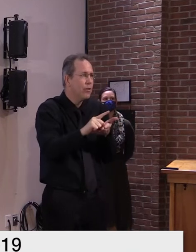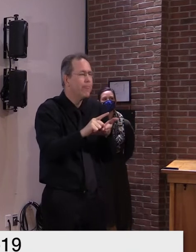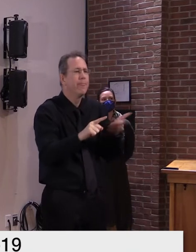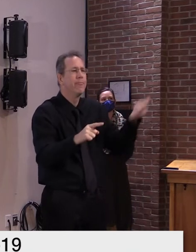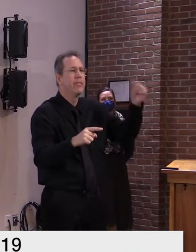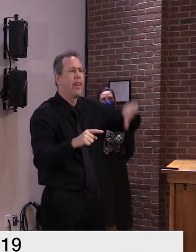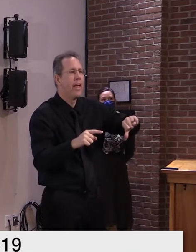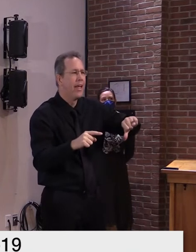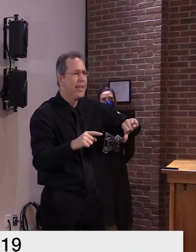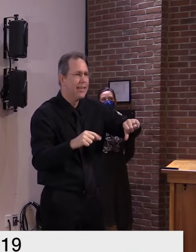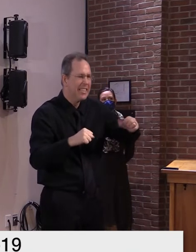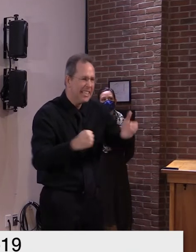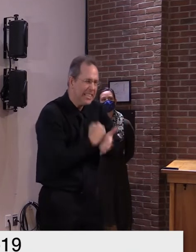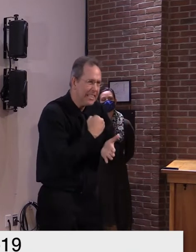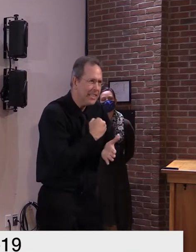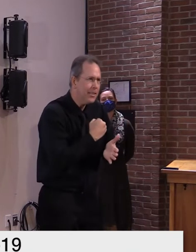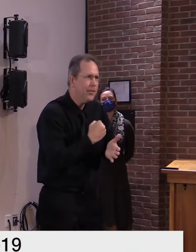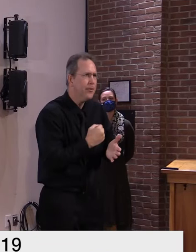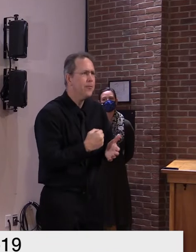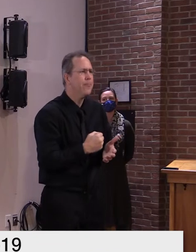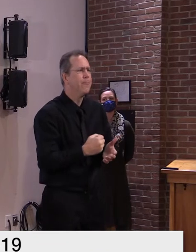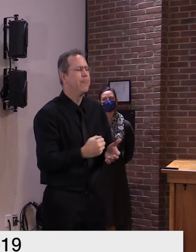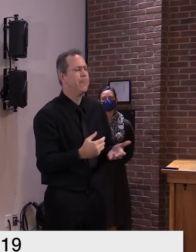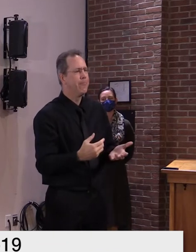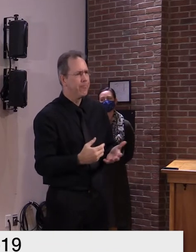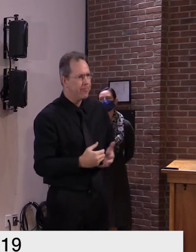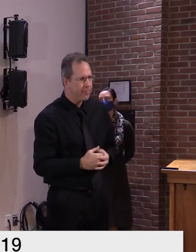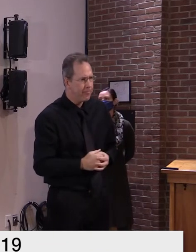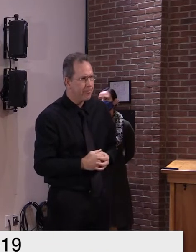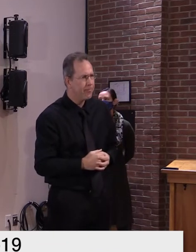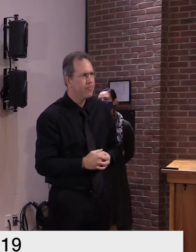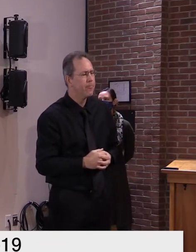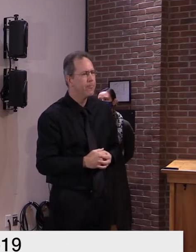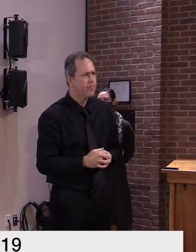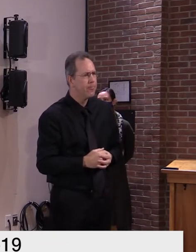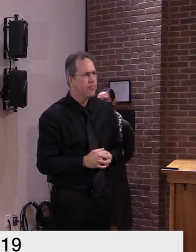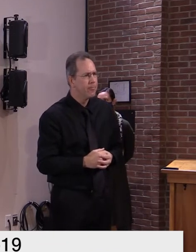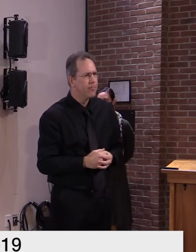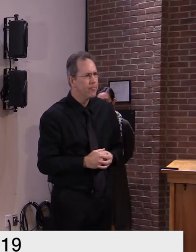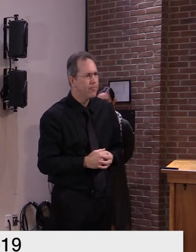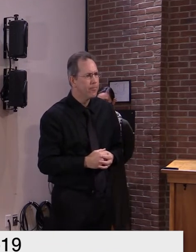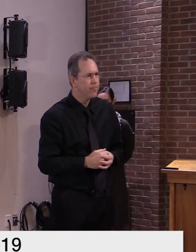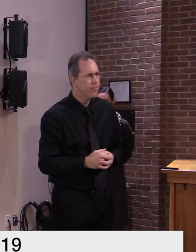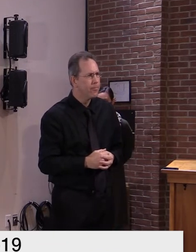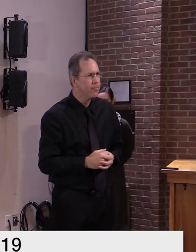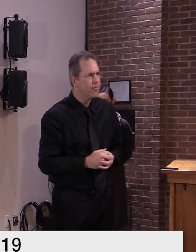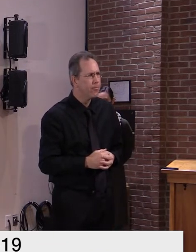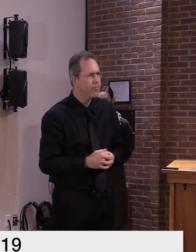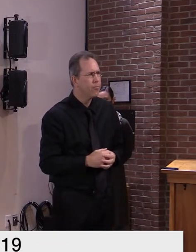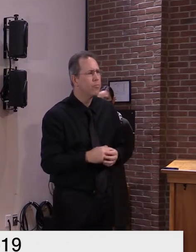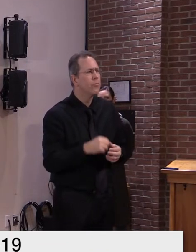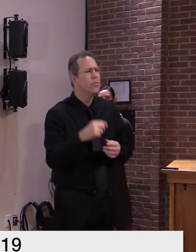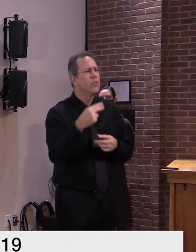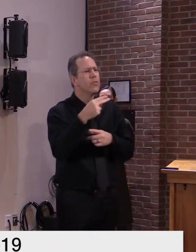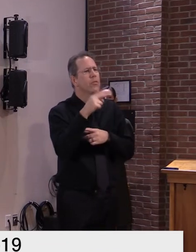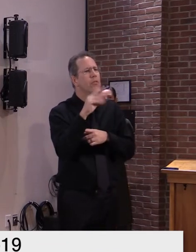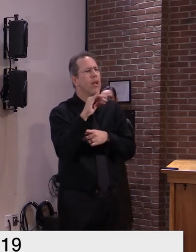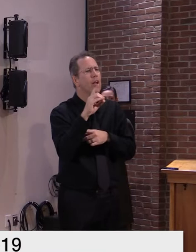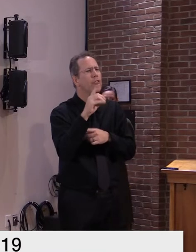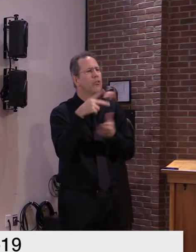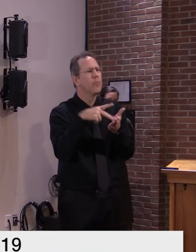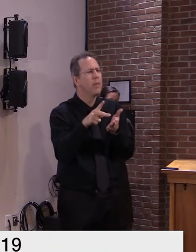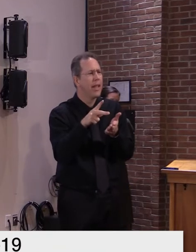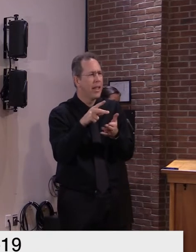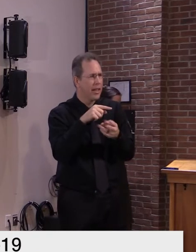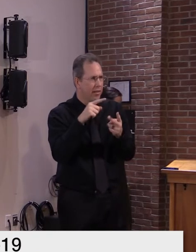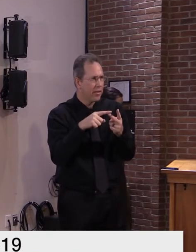the major ones and then they denied the request for how to pay about 3.2 million for um as part